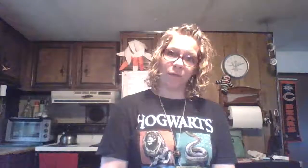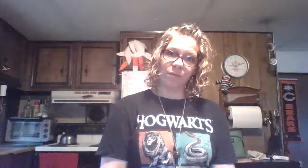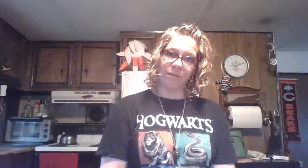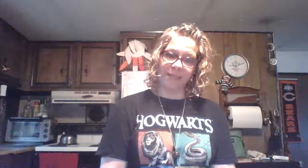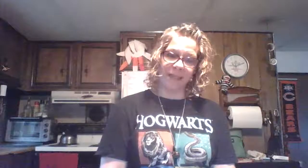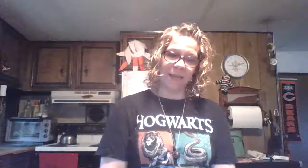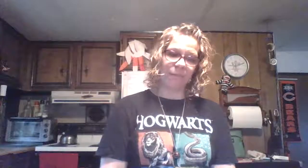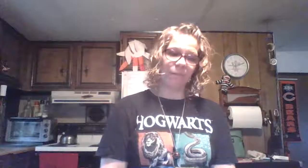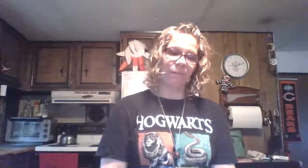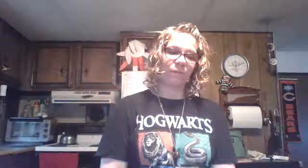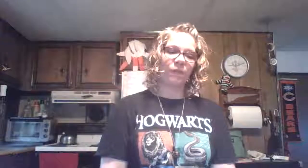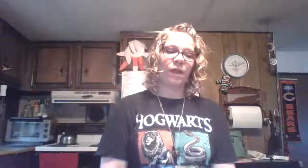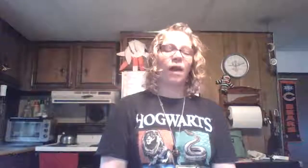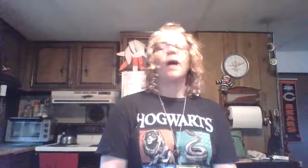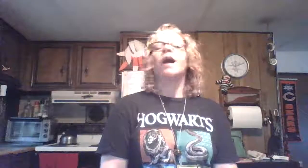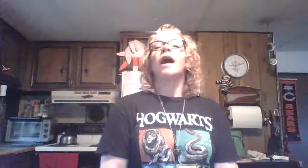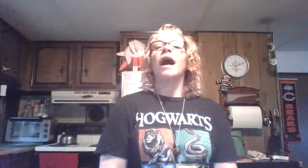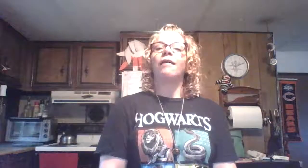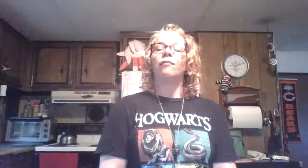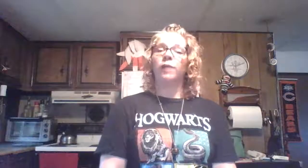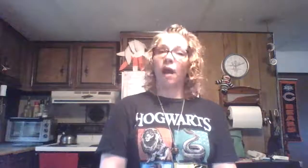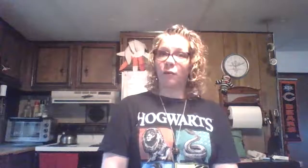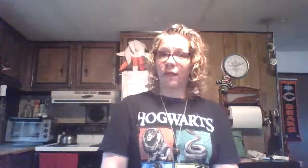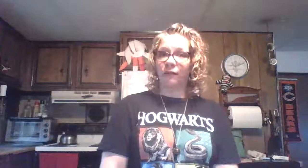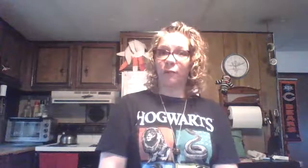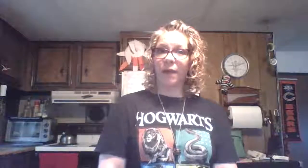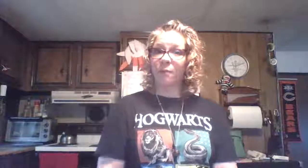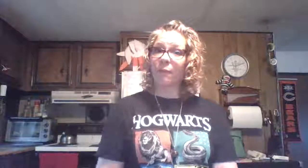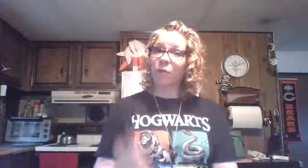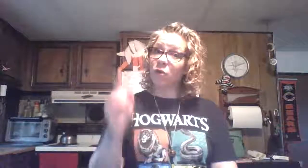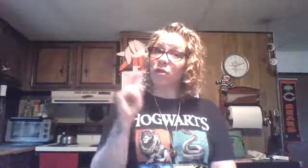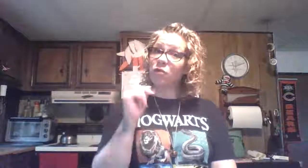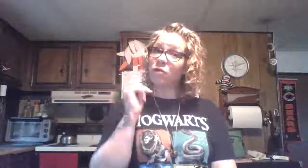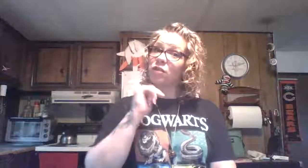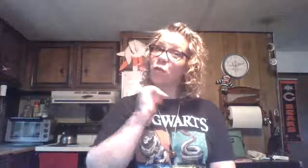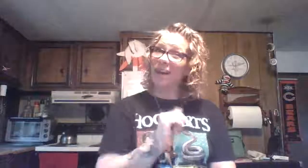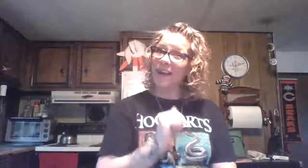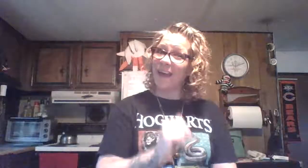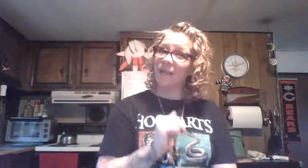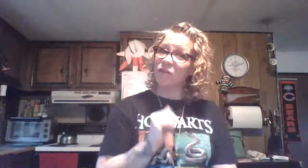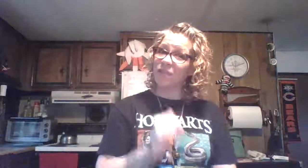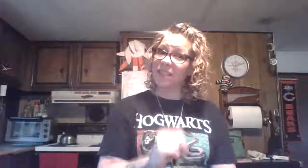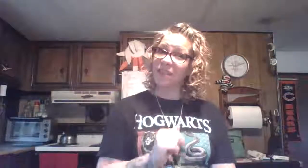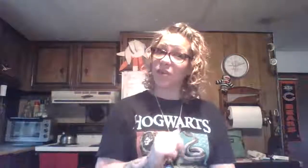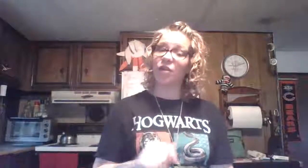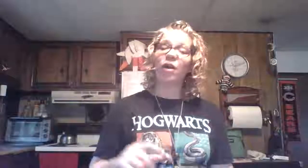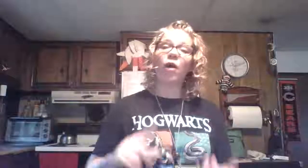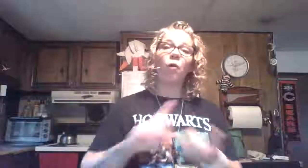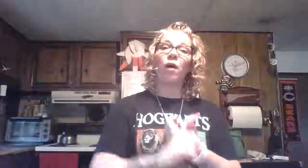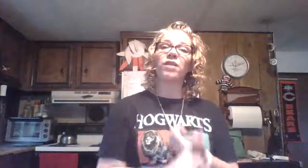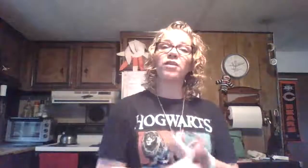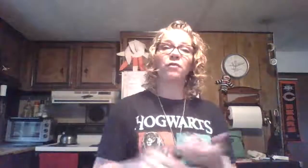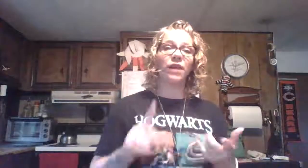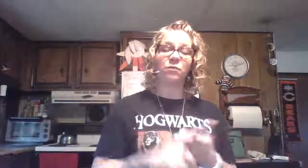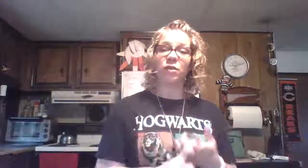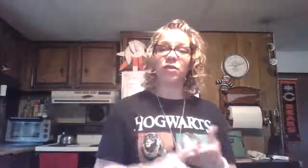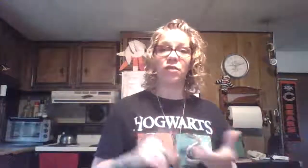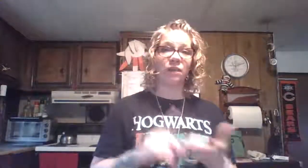today? Have we gotten ready for bed? Remember, you can do this right after dinner. Wash your face, brush your teeth,